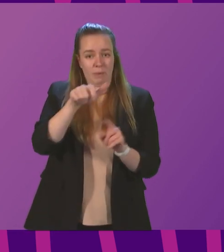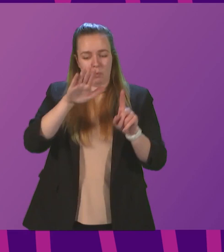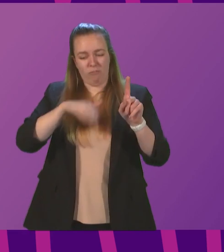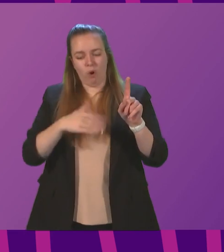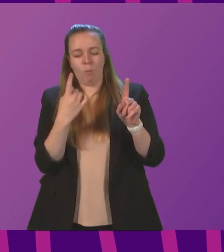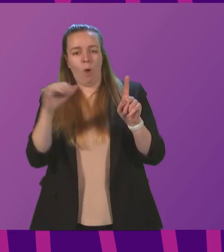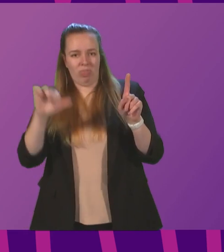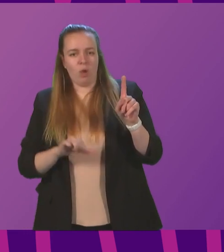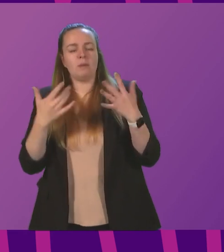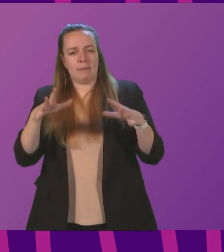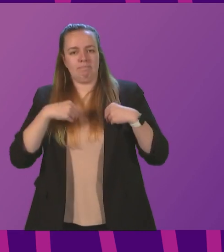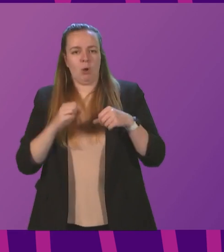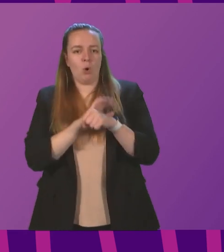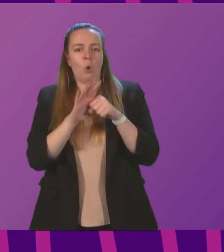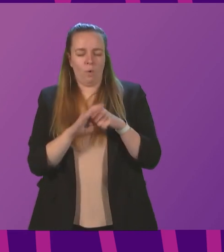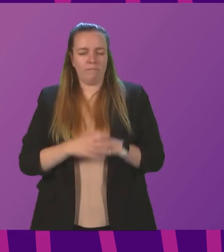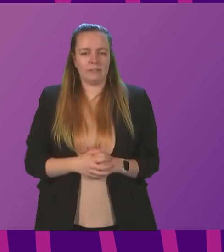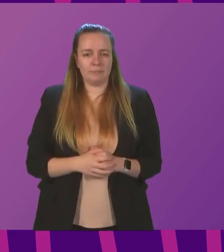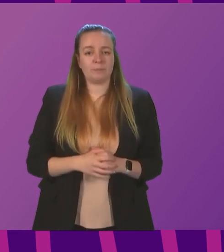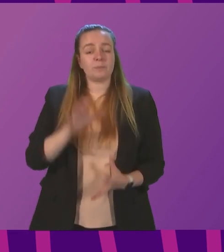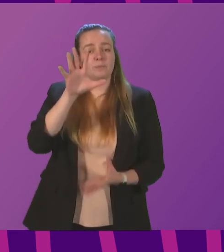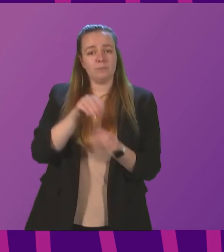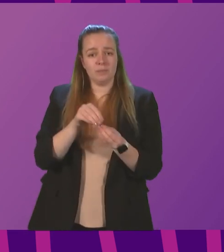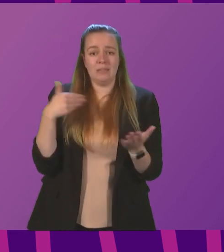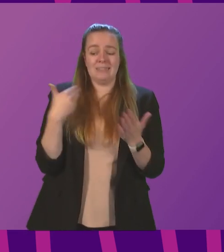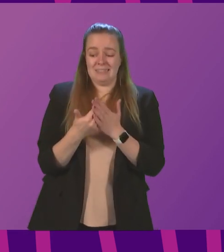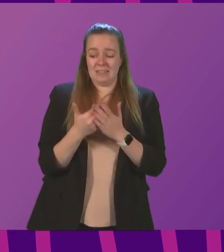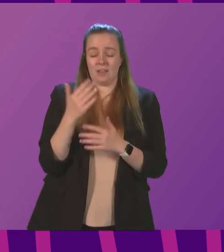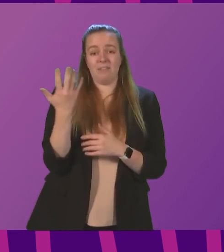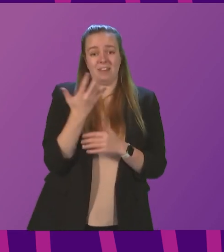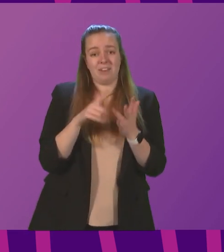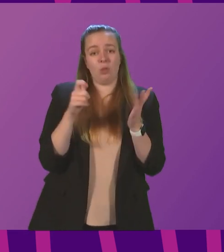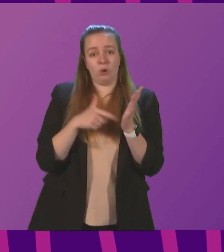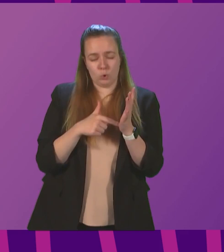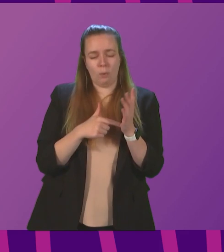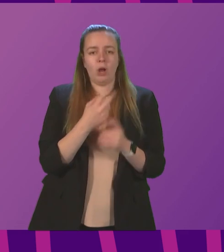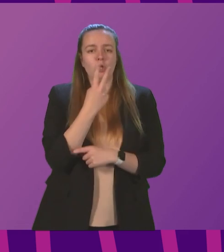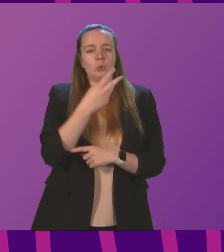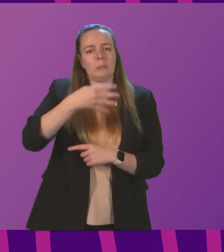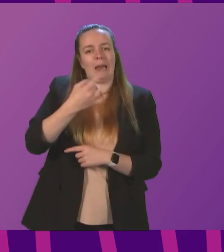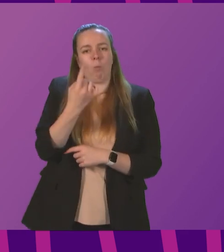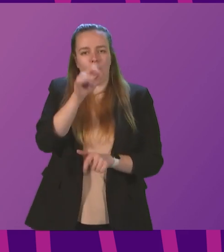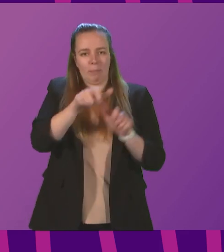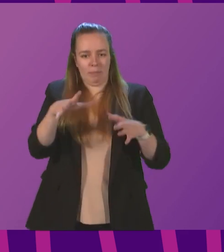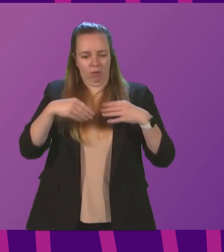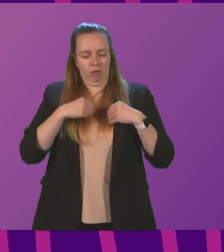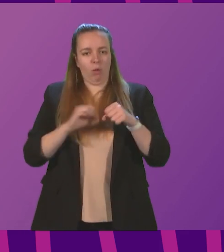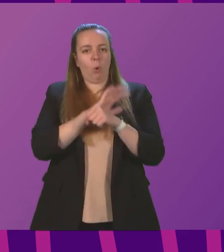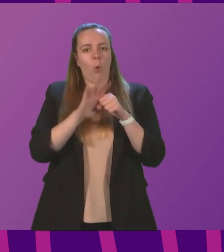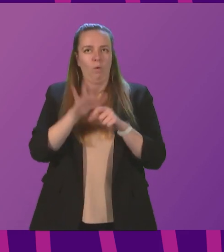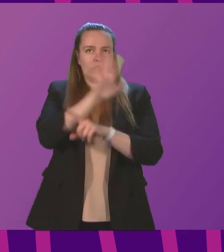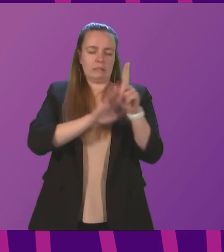,000 had COVID. And in total, since the 15th of October, 291 people with COVID across